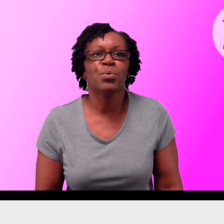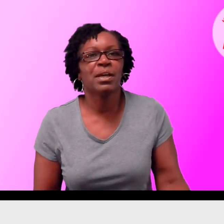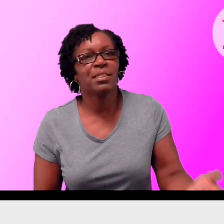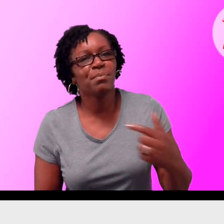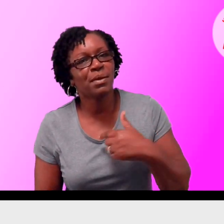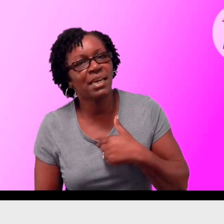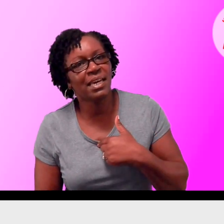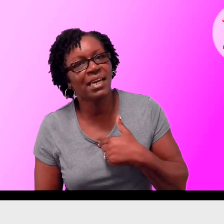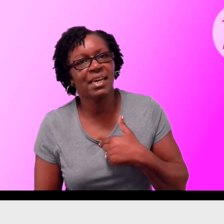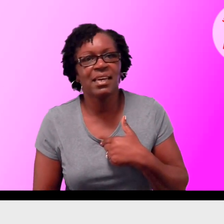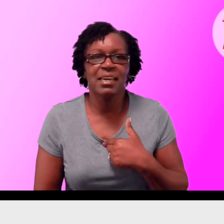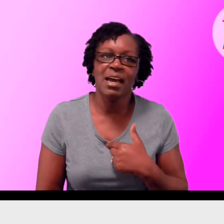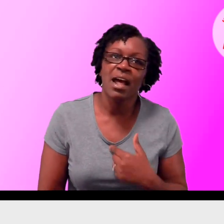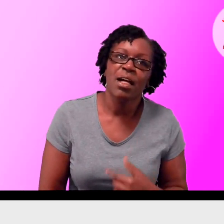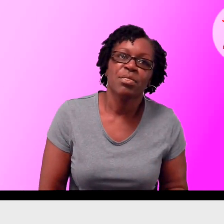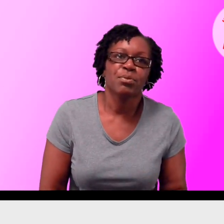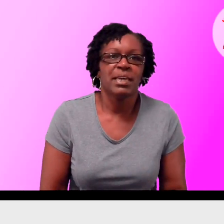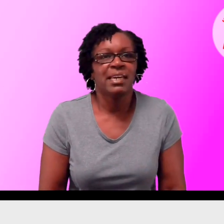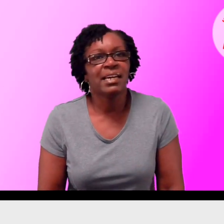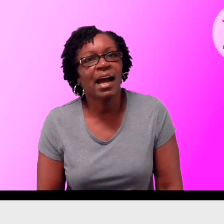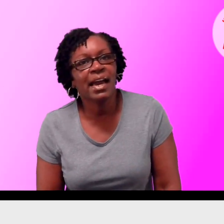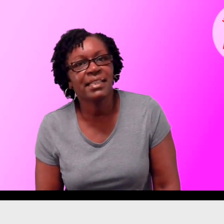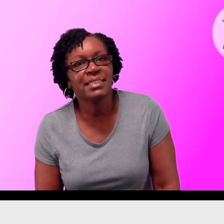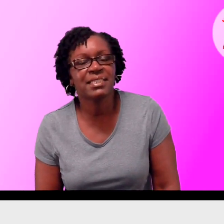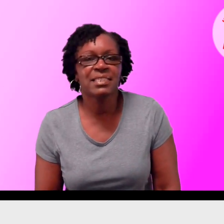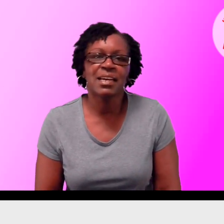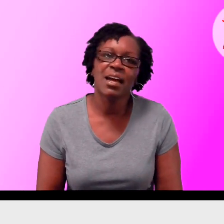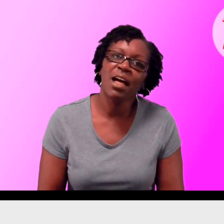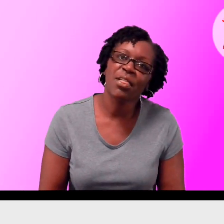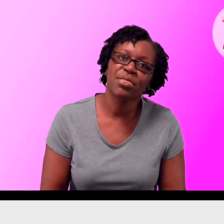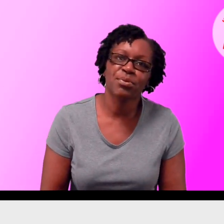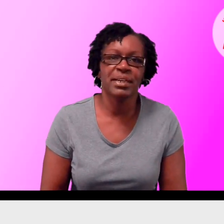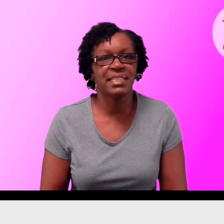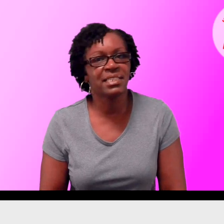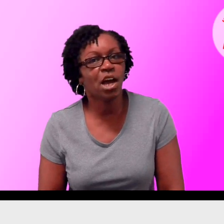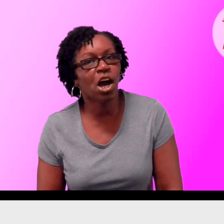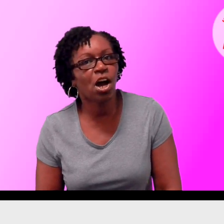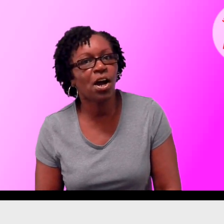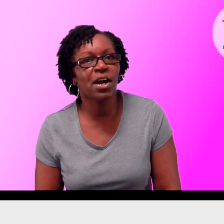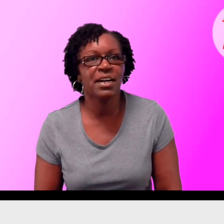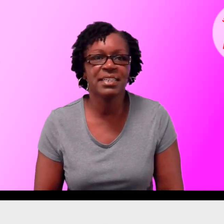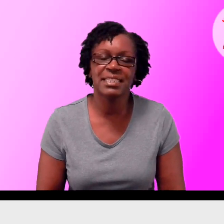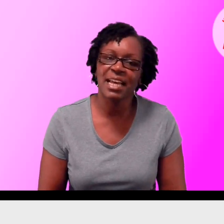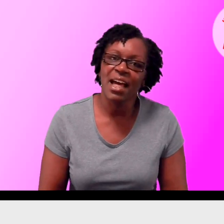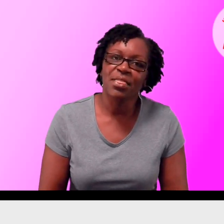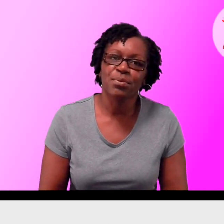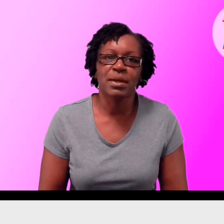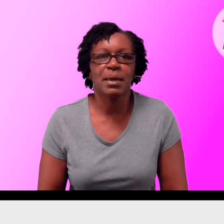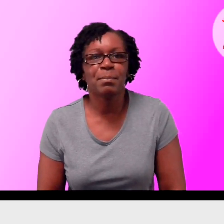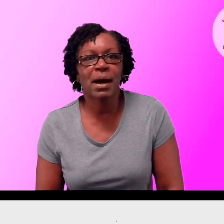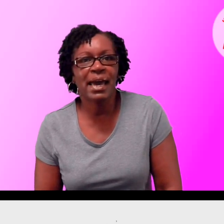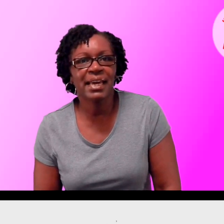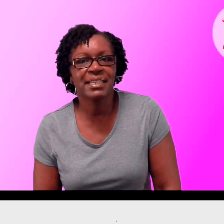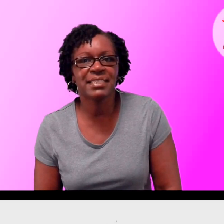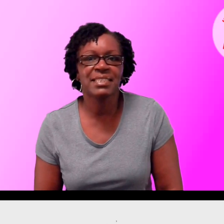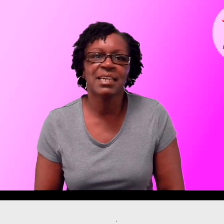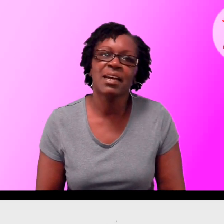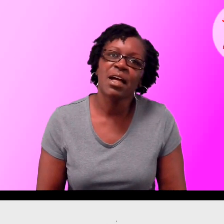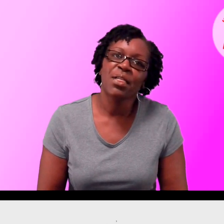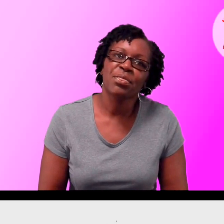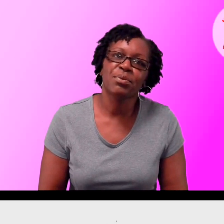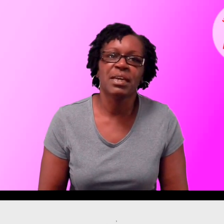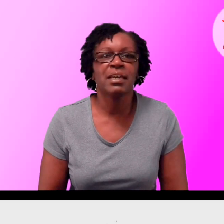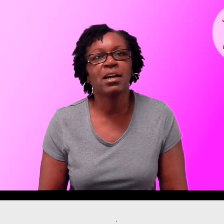count with me. Three kites, three stars, three bikes,